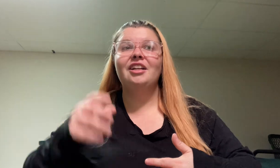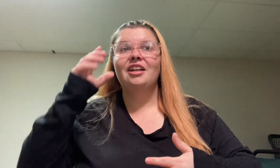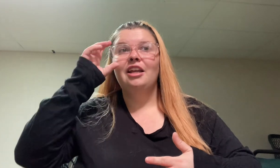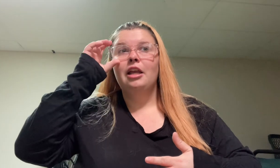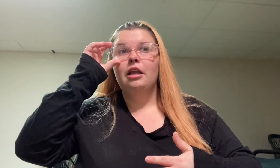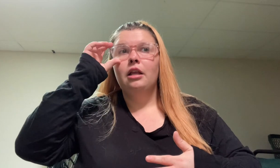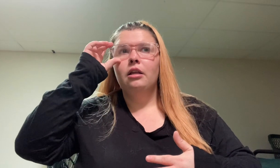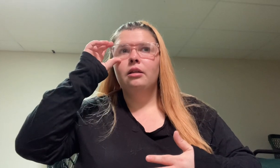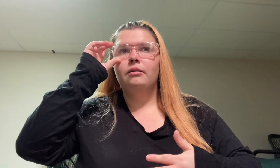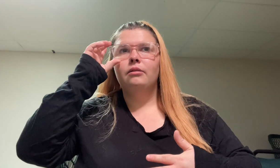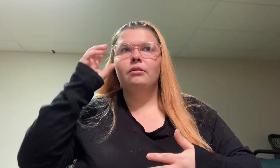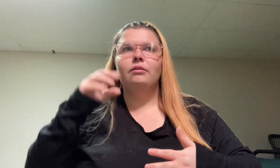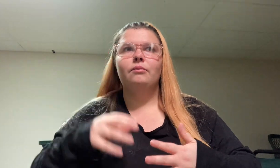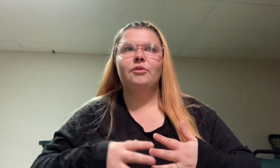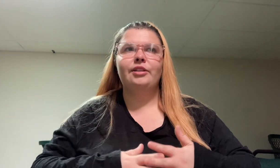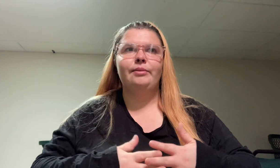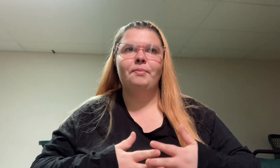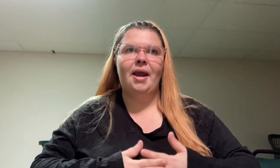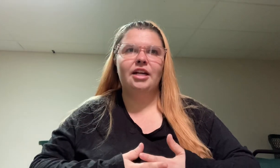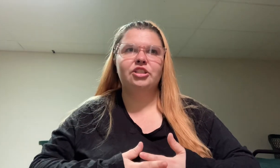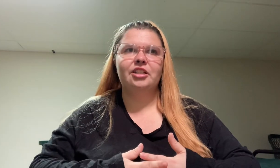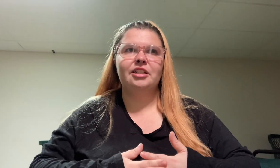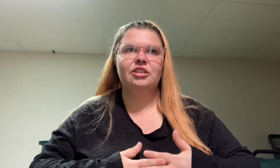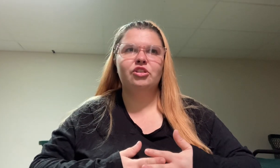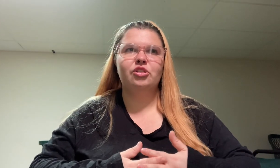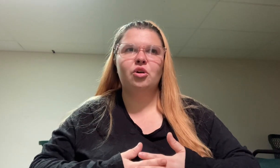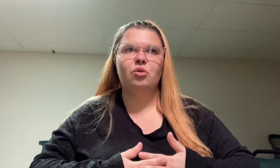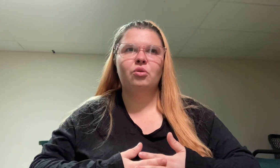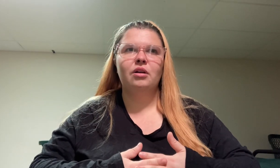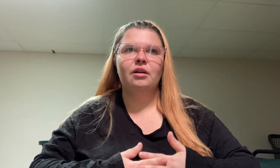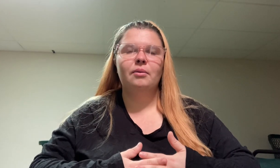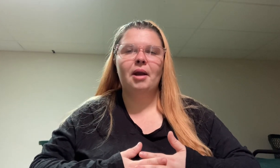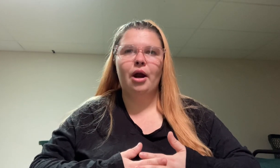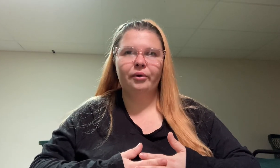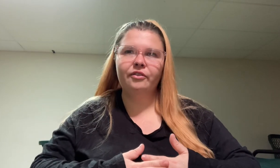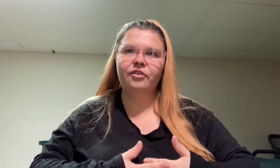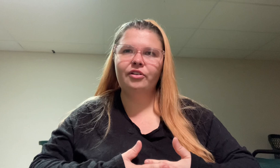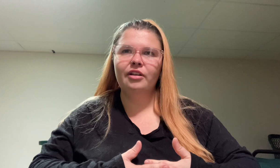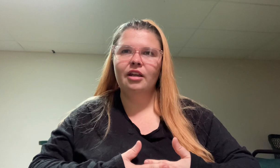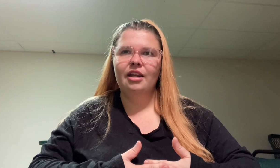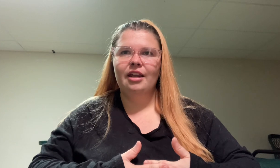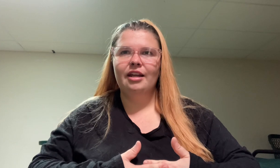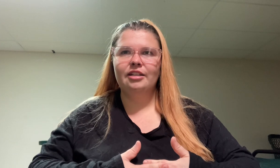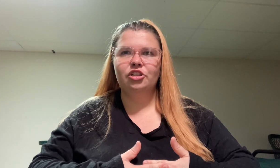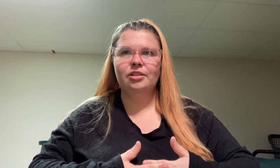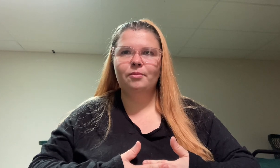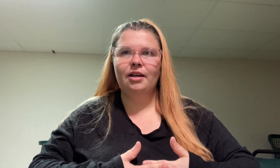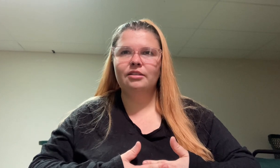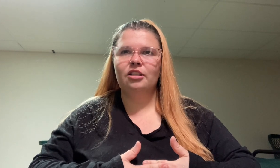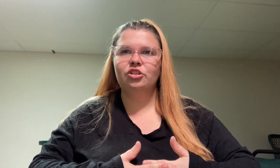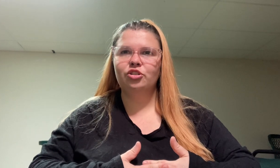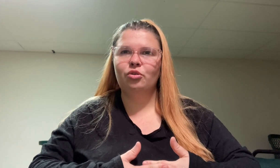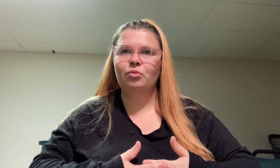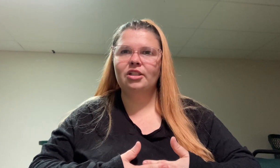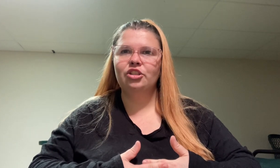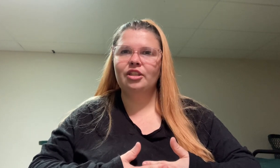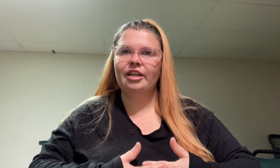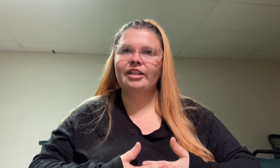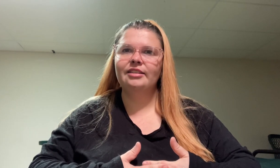this magic so powerful and it just depends on so much things